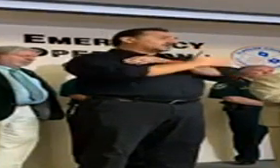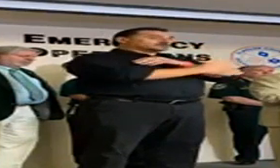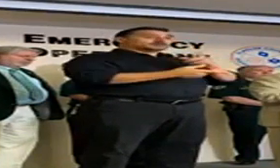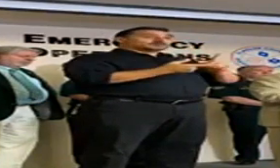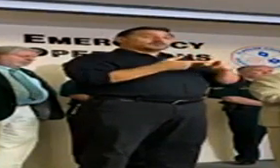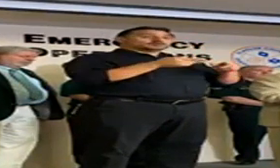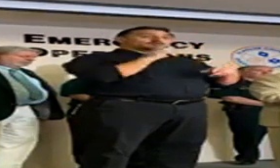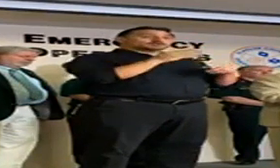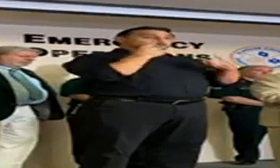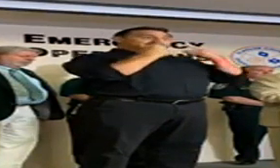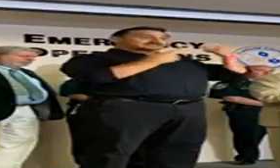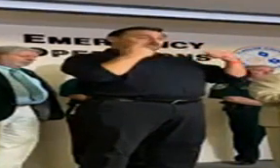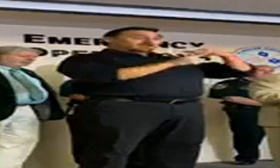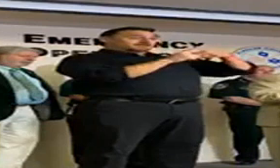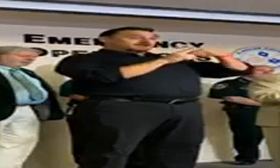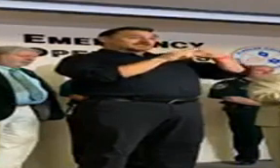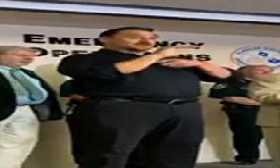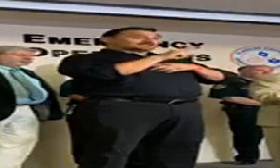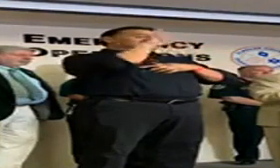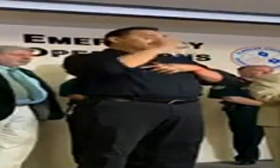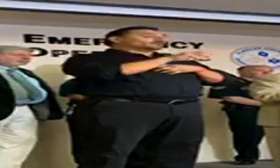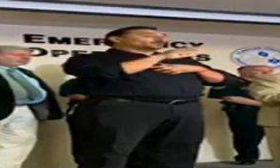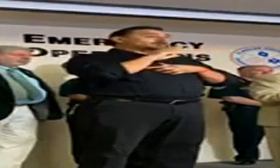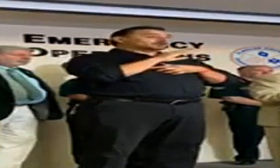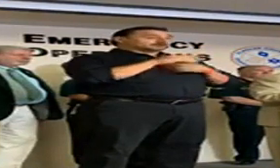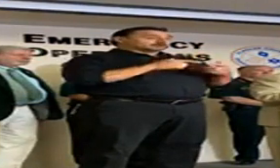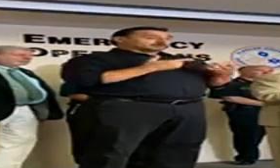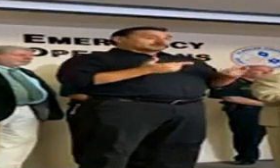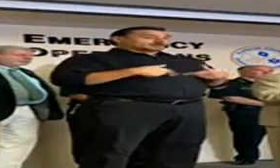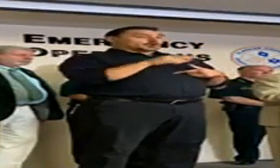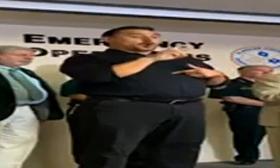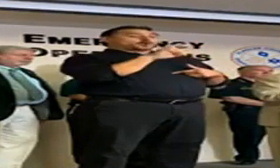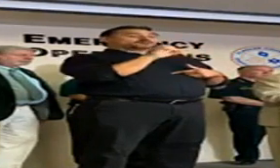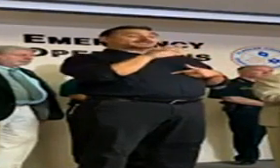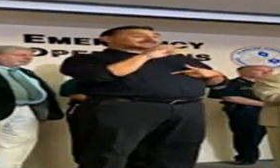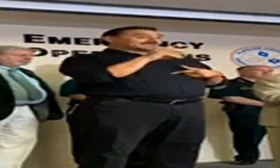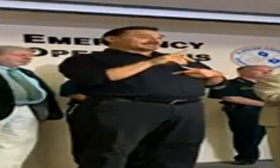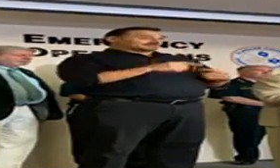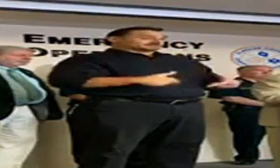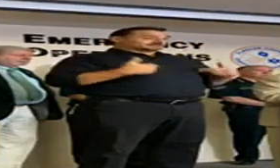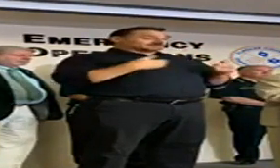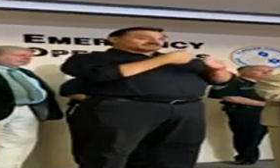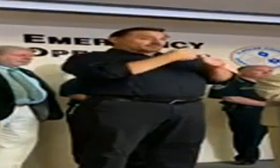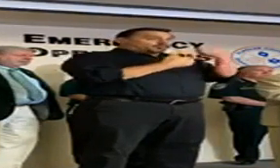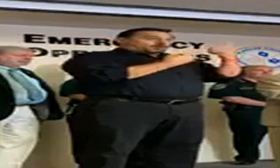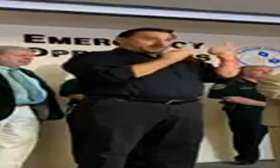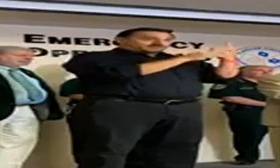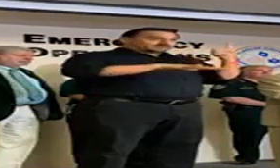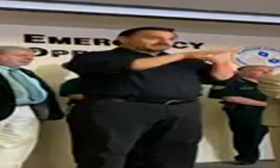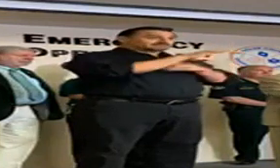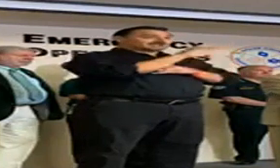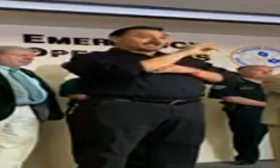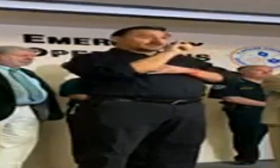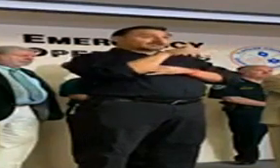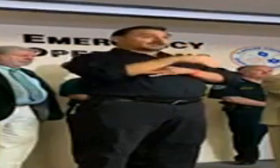to be considered a positive case, you need to be a resident of a particular county. So again, this